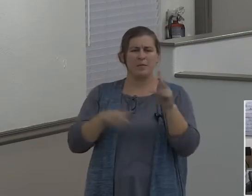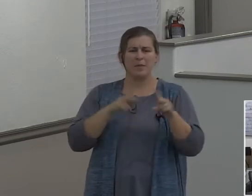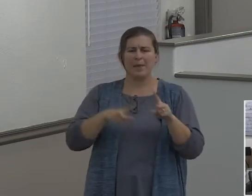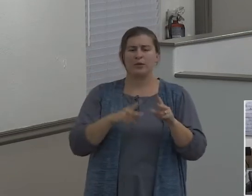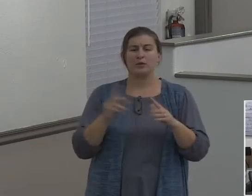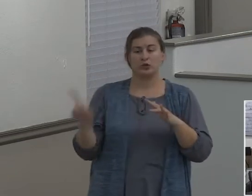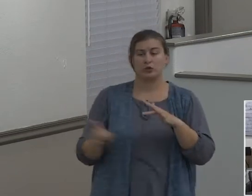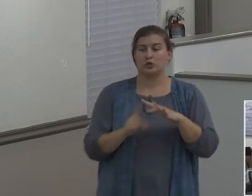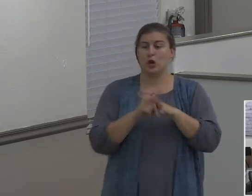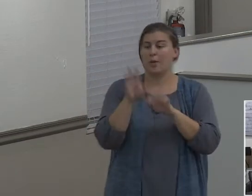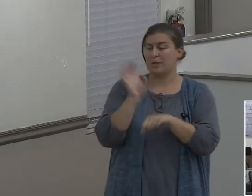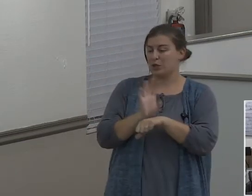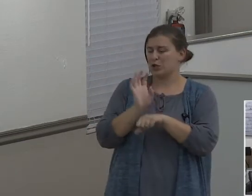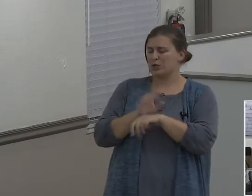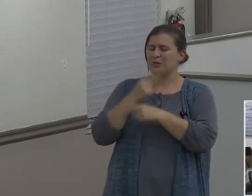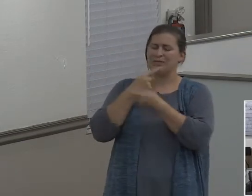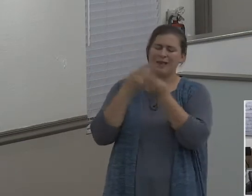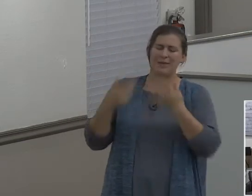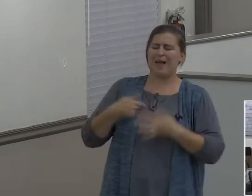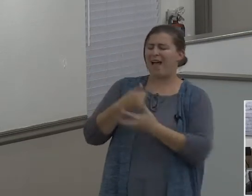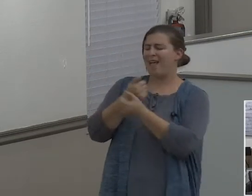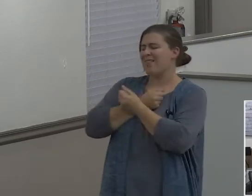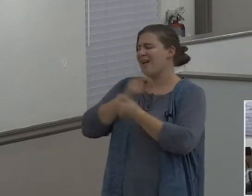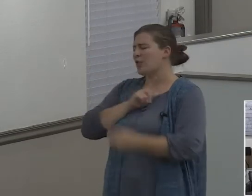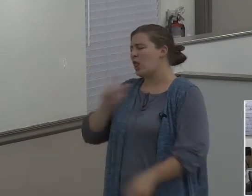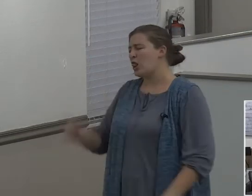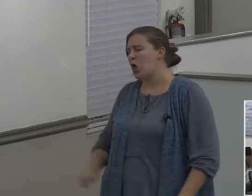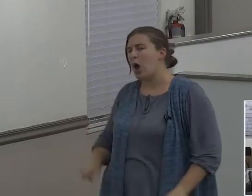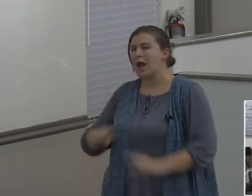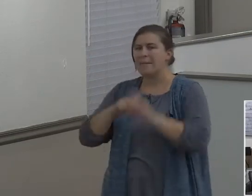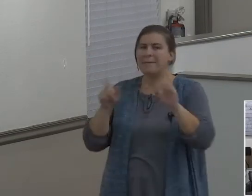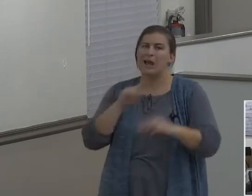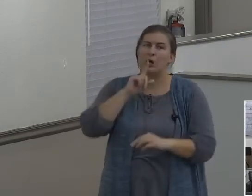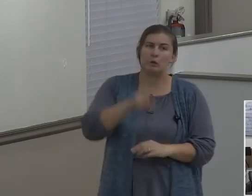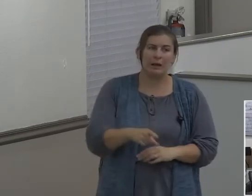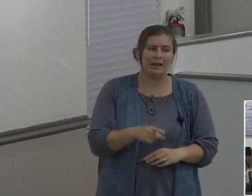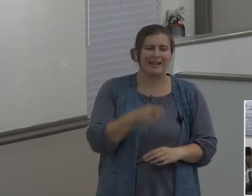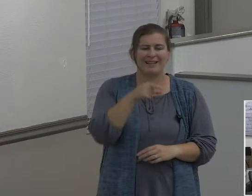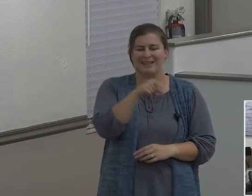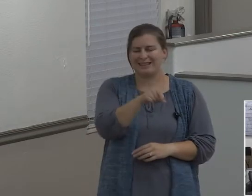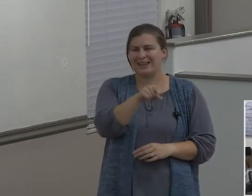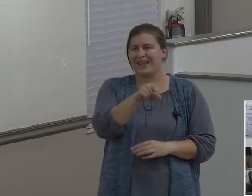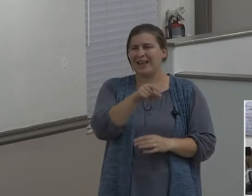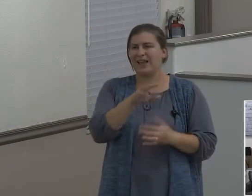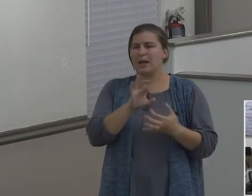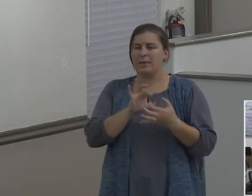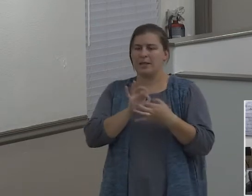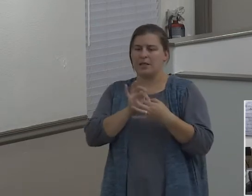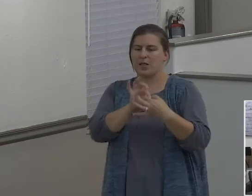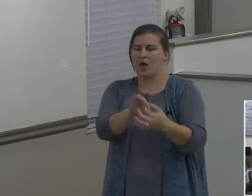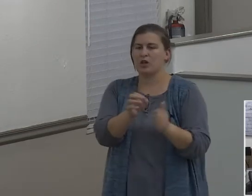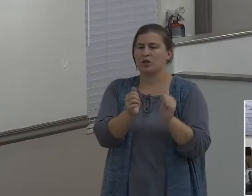love the Lord, we love the Lord. What they really were was somebody who belonged to one of the multi-level marketing,